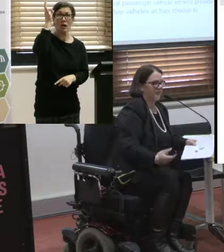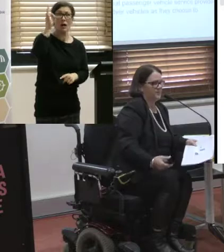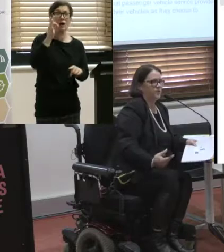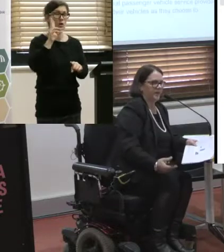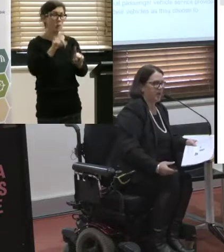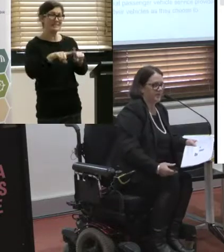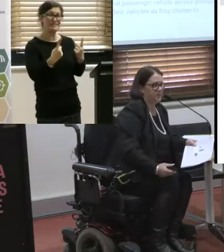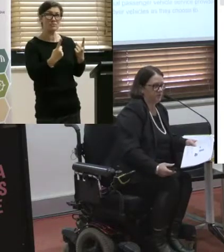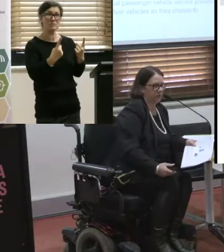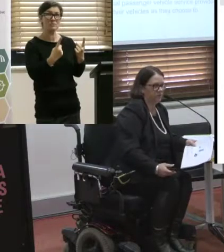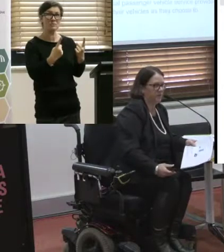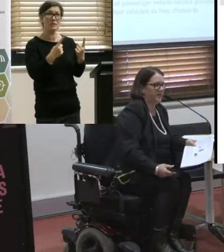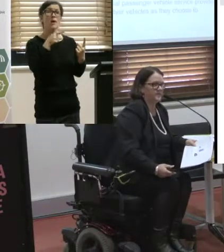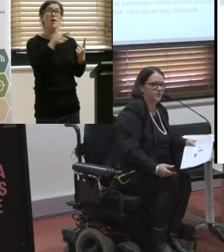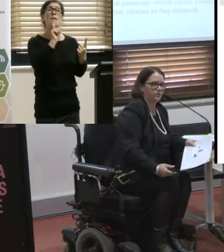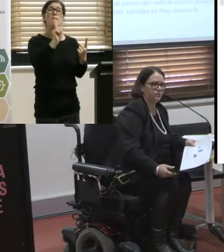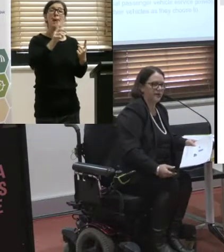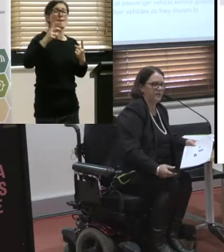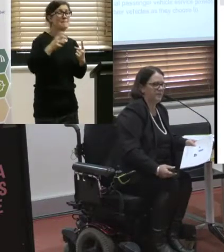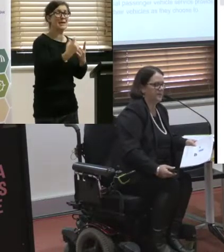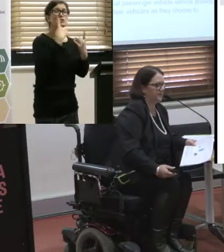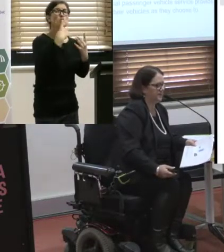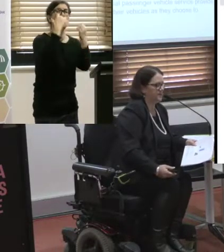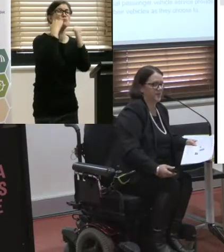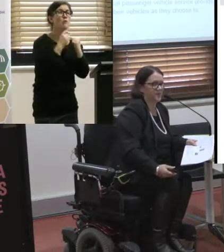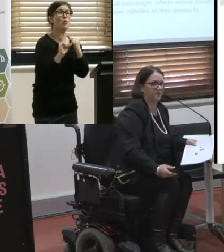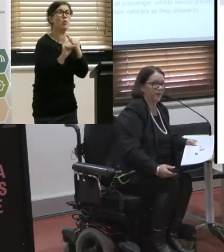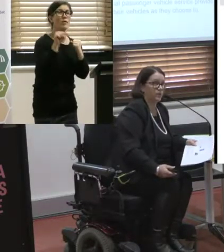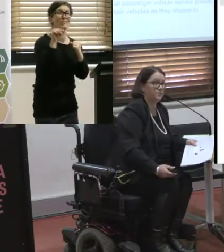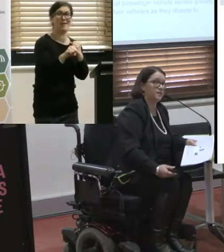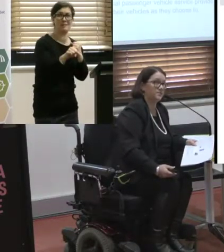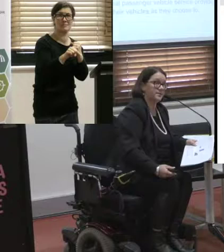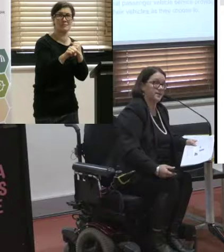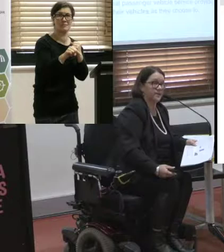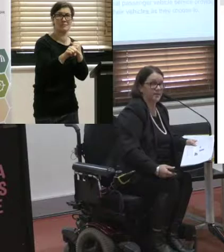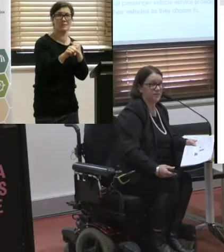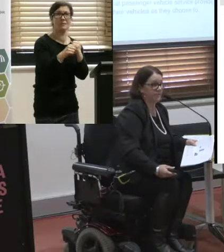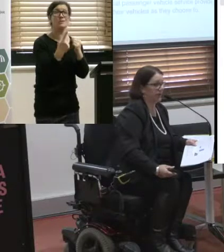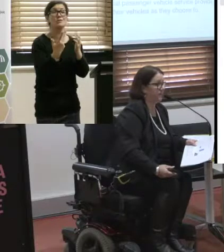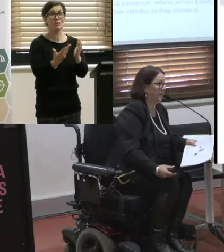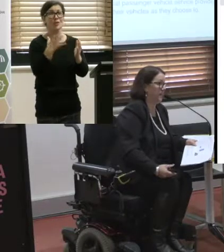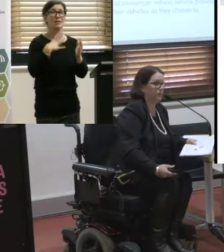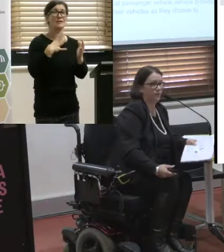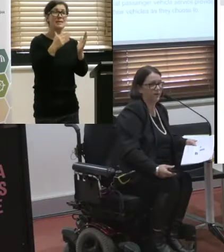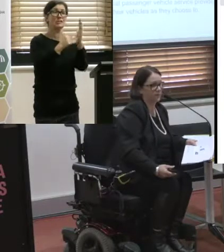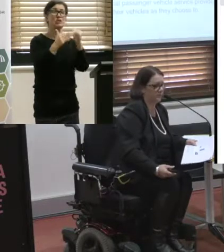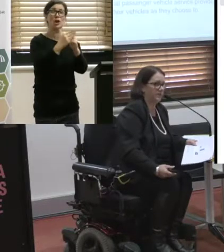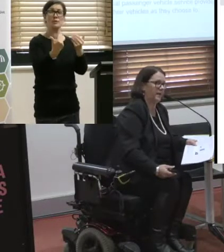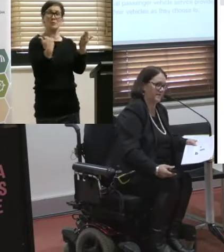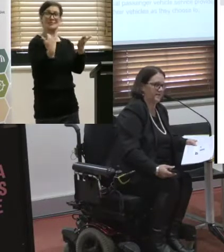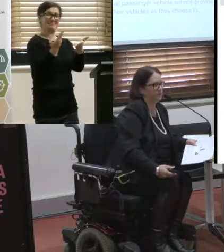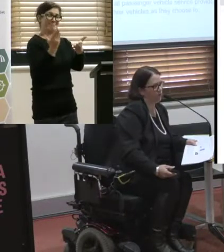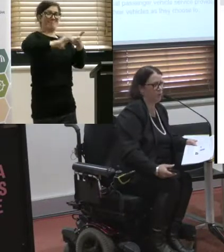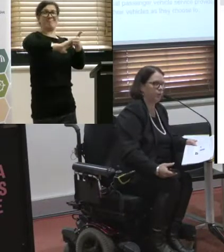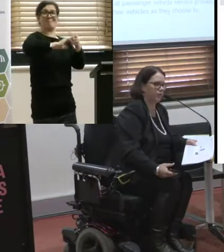They have to be identifiable and that's still a discussion around what size the sticker needs to be and where it will be